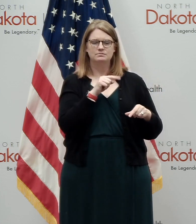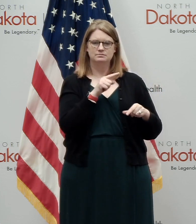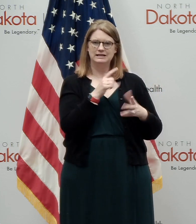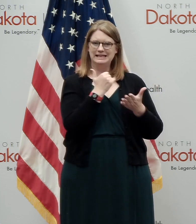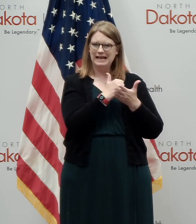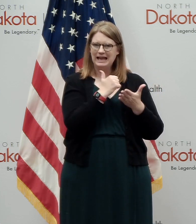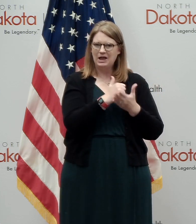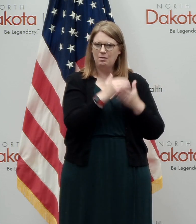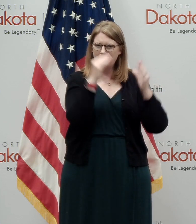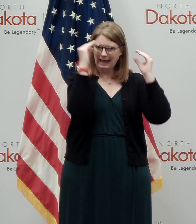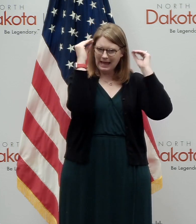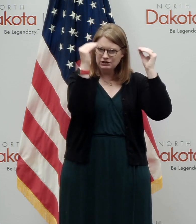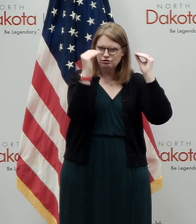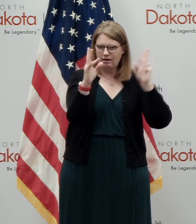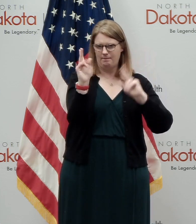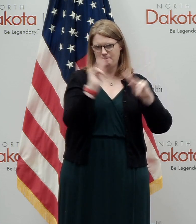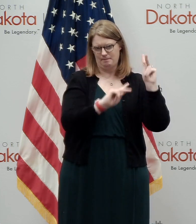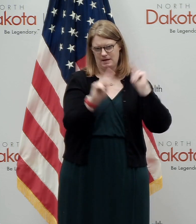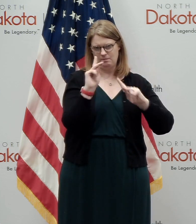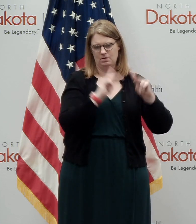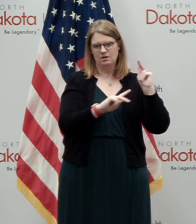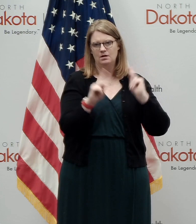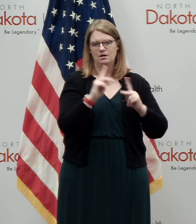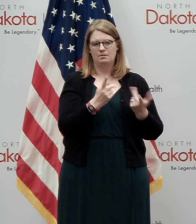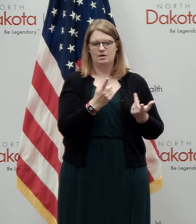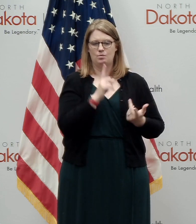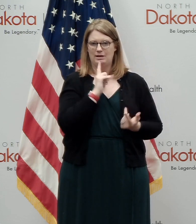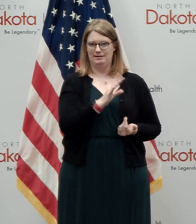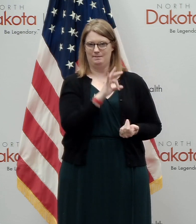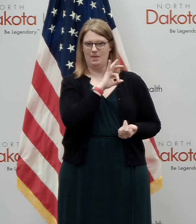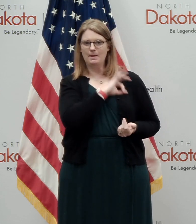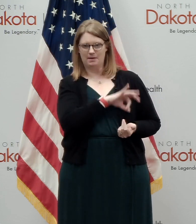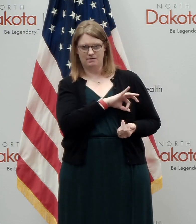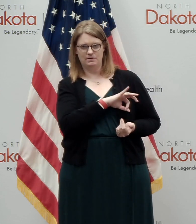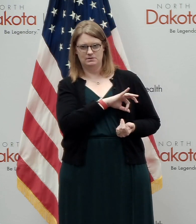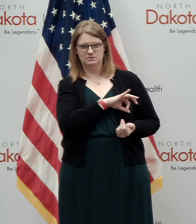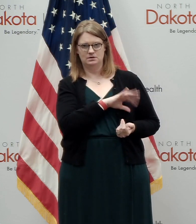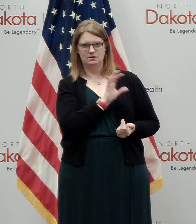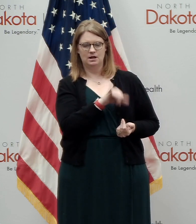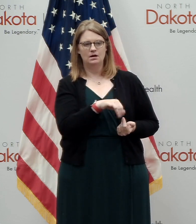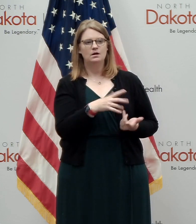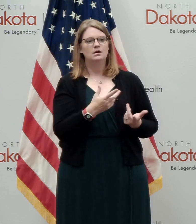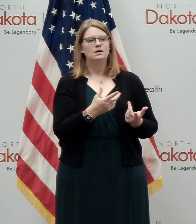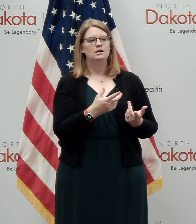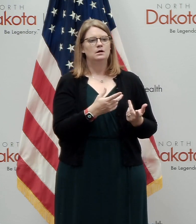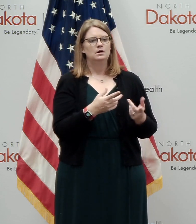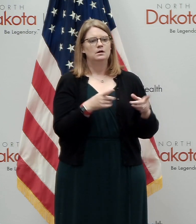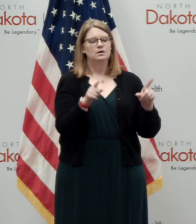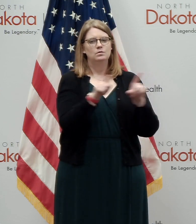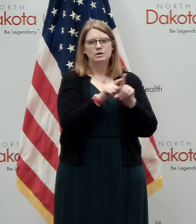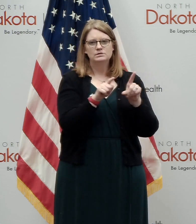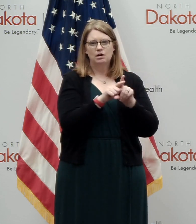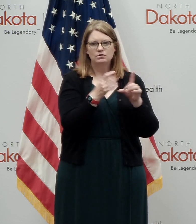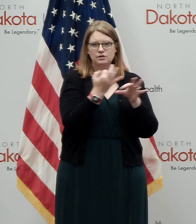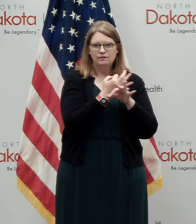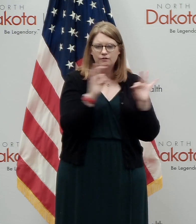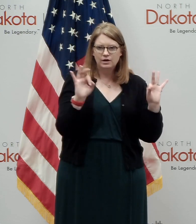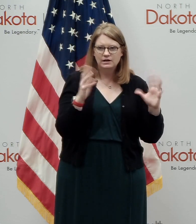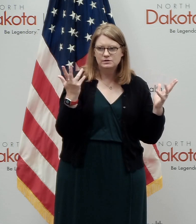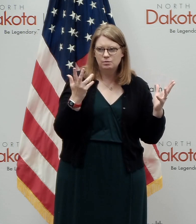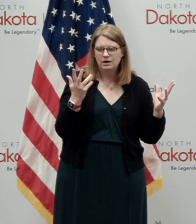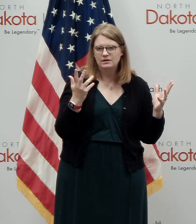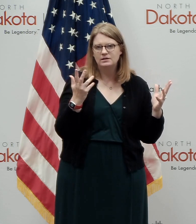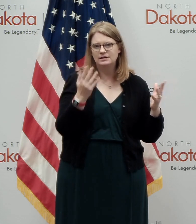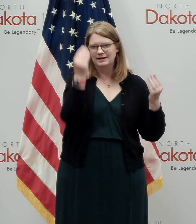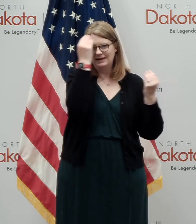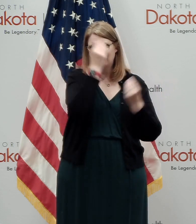help educate, uh, people about the, about the benefits, because there is, uh, what's also free is misinformation. And